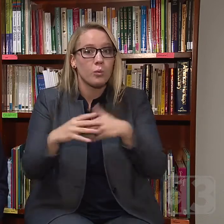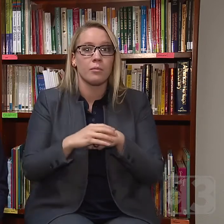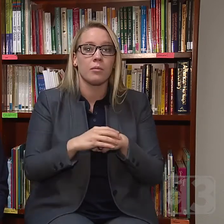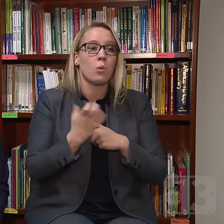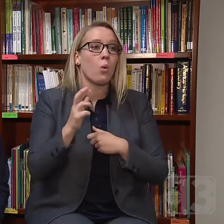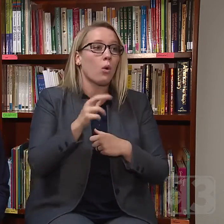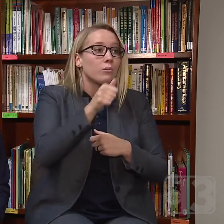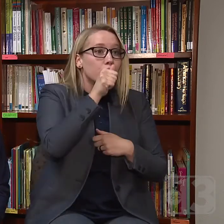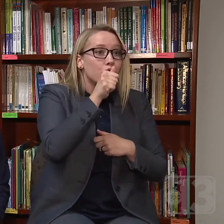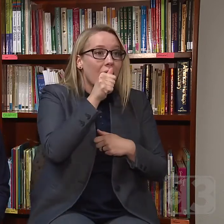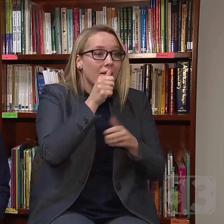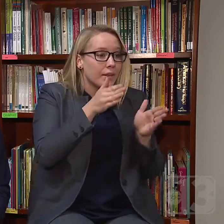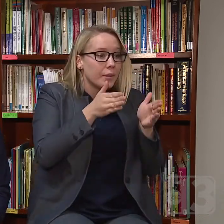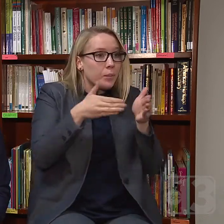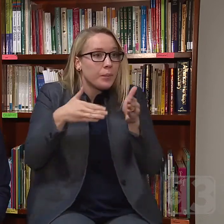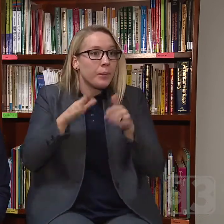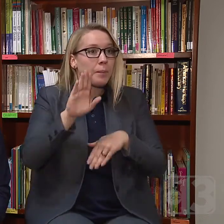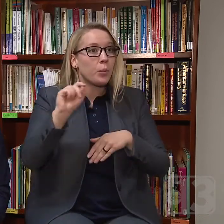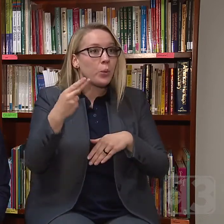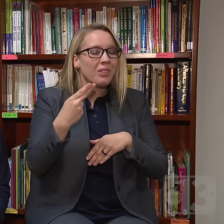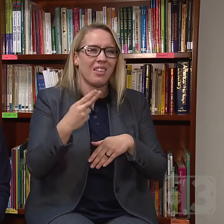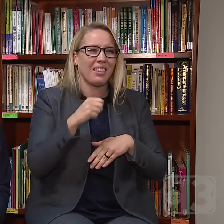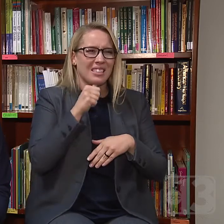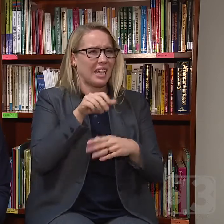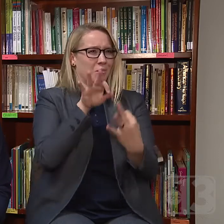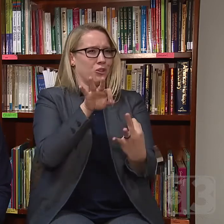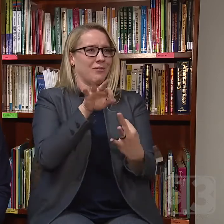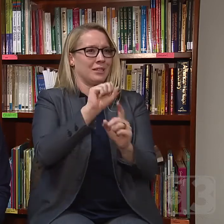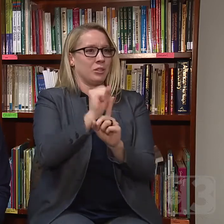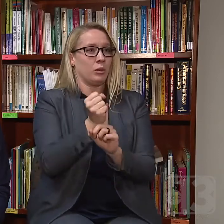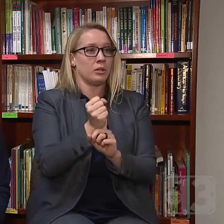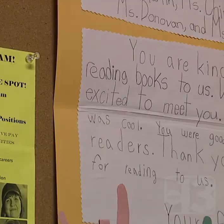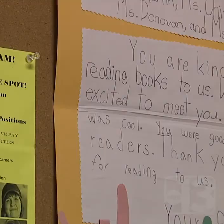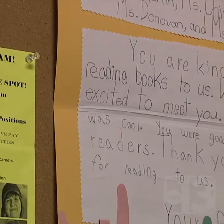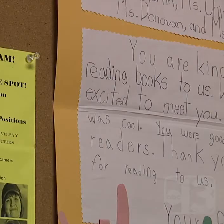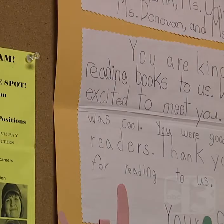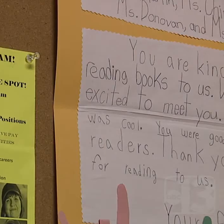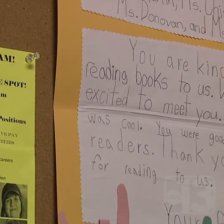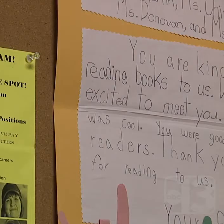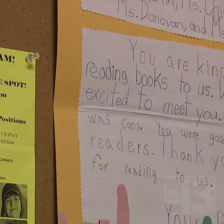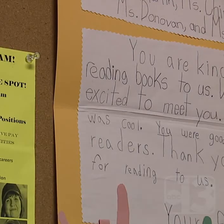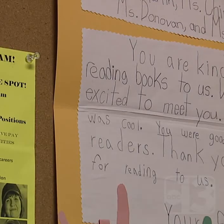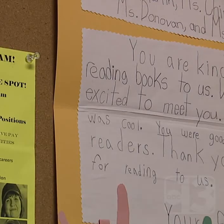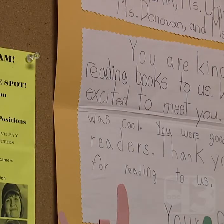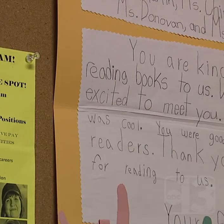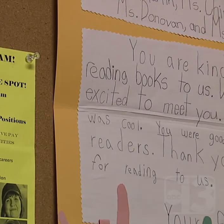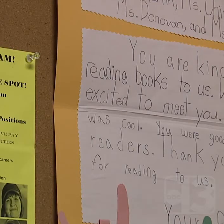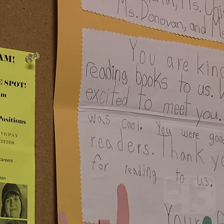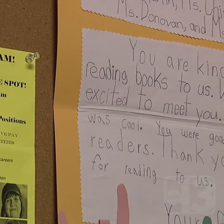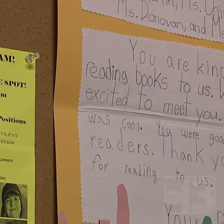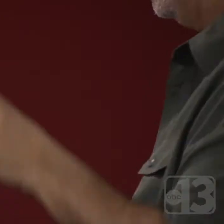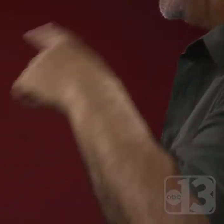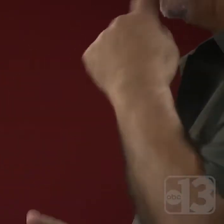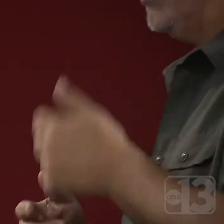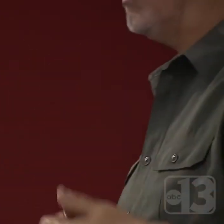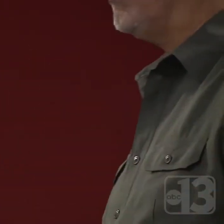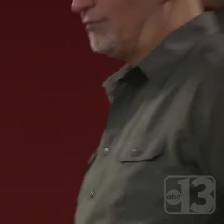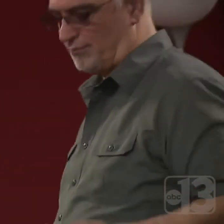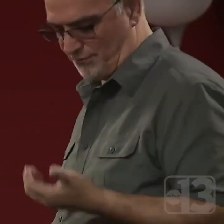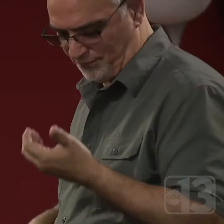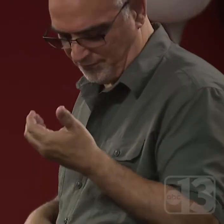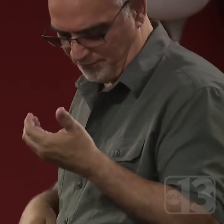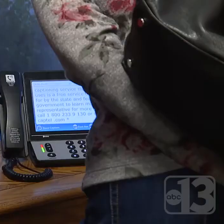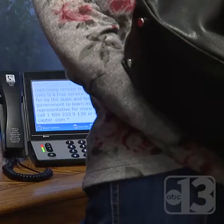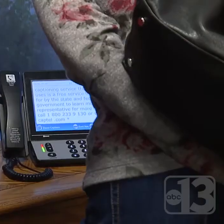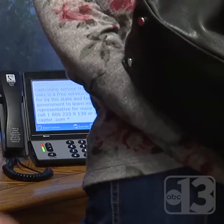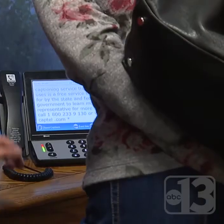our VP stations. That's not ideal. The Deaf Centers of Nevada serves nearly 15,000 deaf and hard-of-hearing individuals across